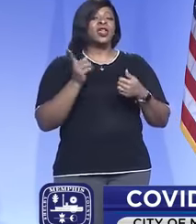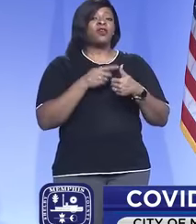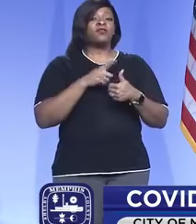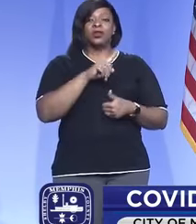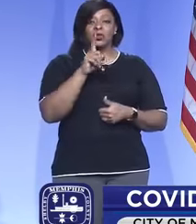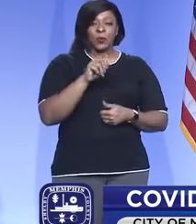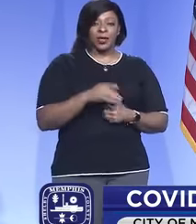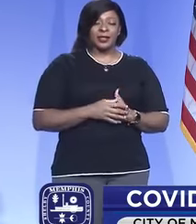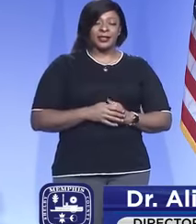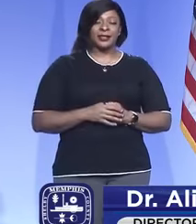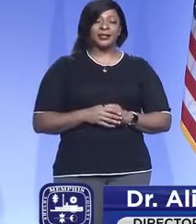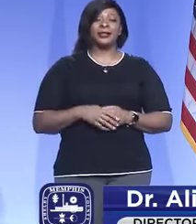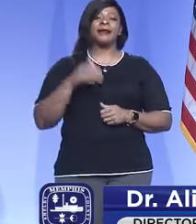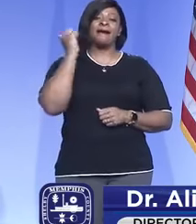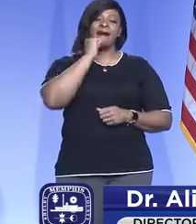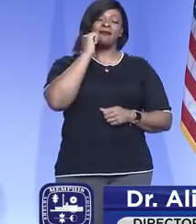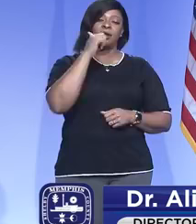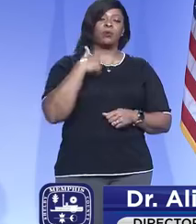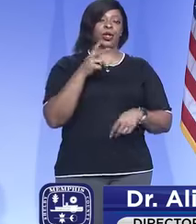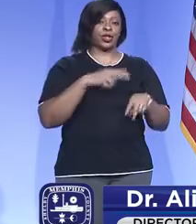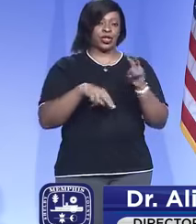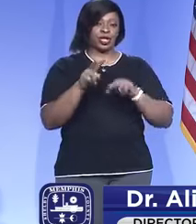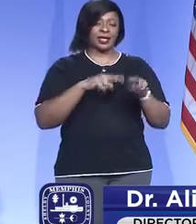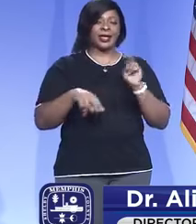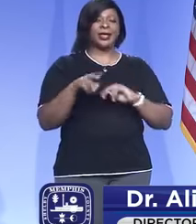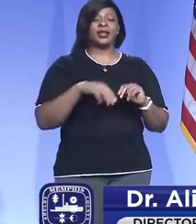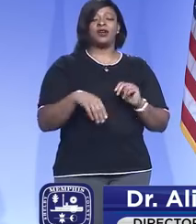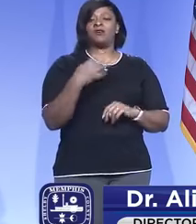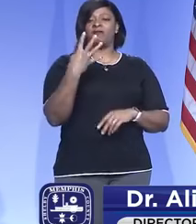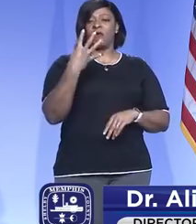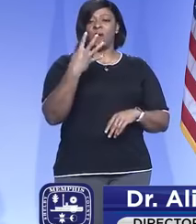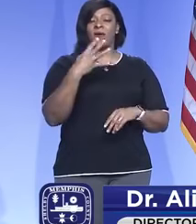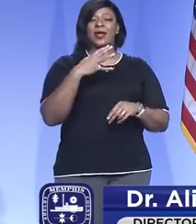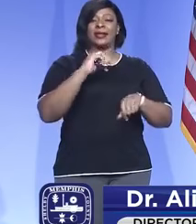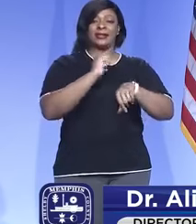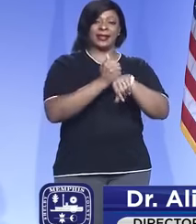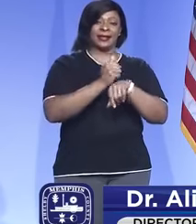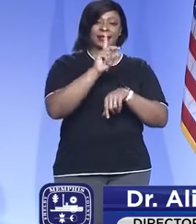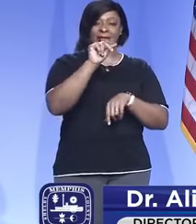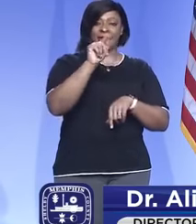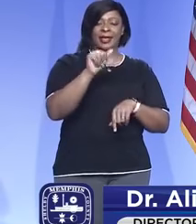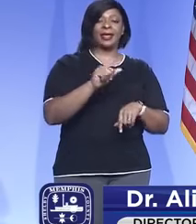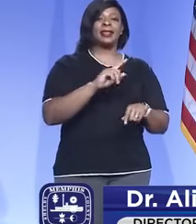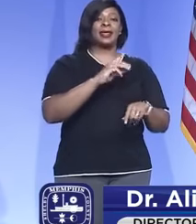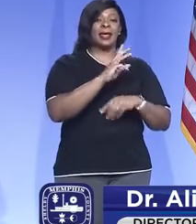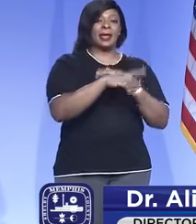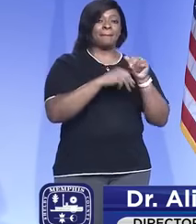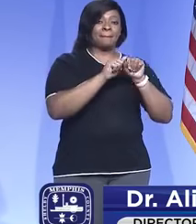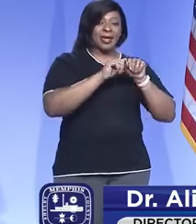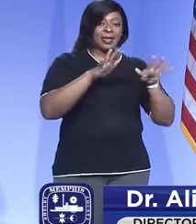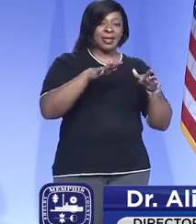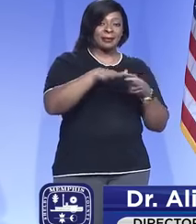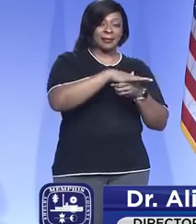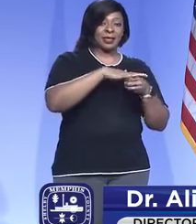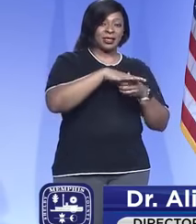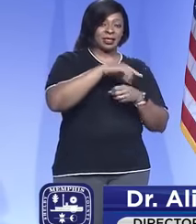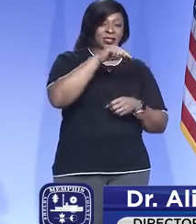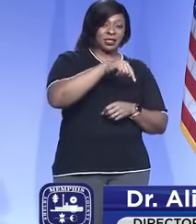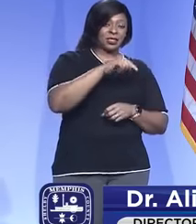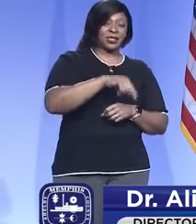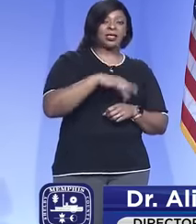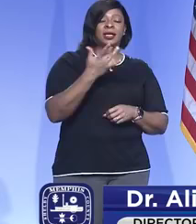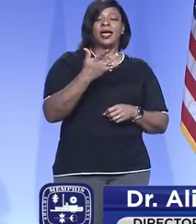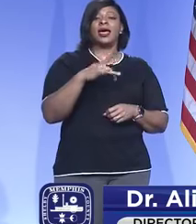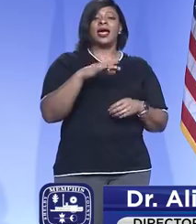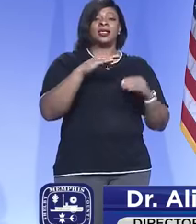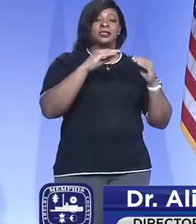question. So, every day we look at four sets of data. We look at the pandemic itself. That's things like the